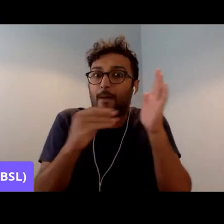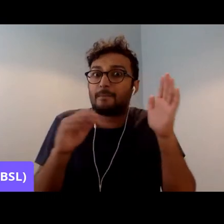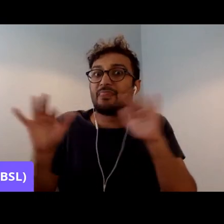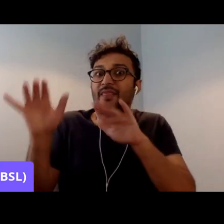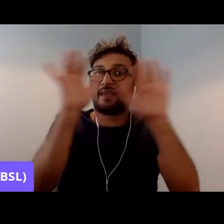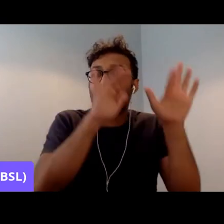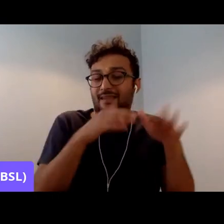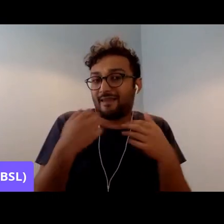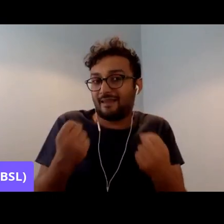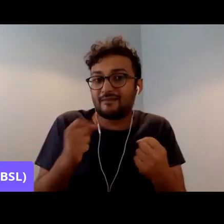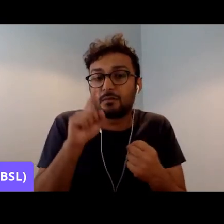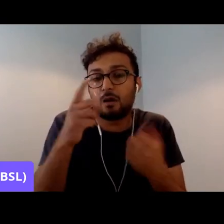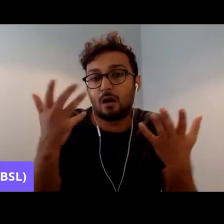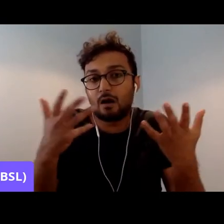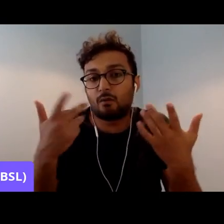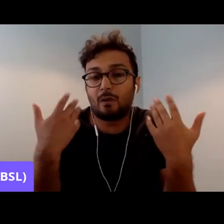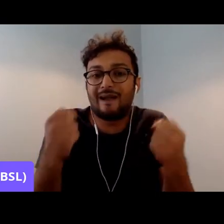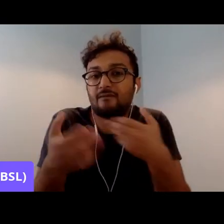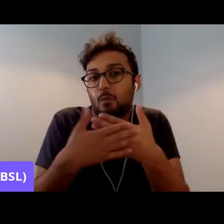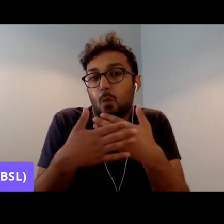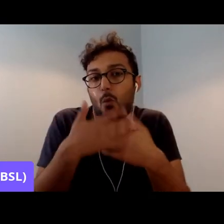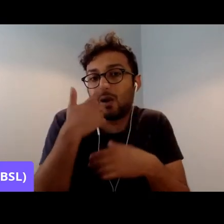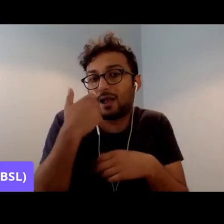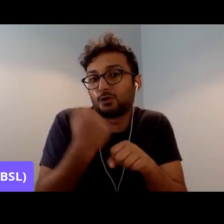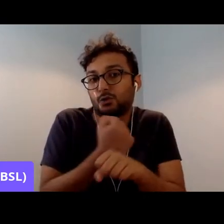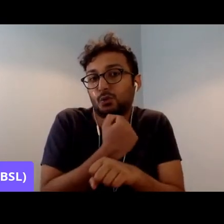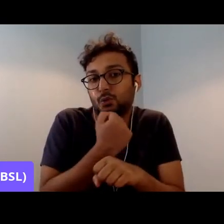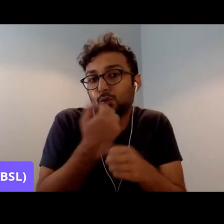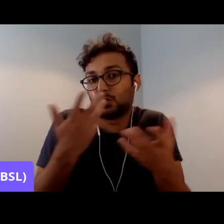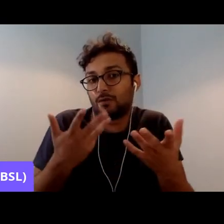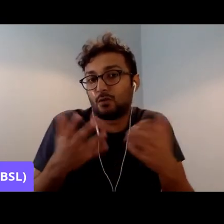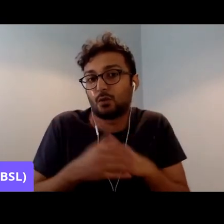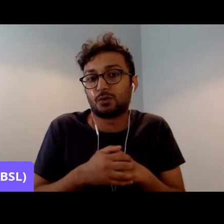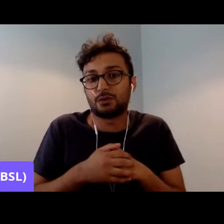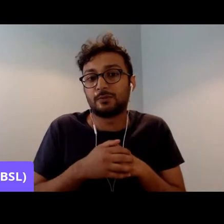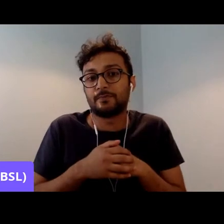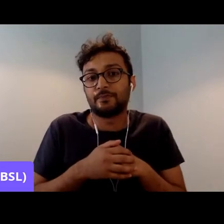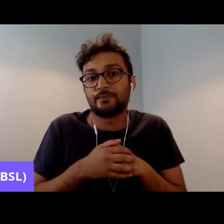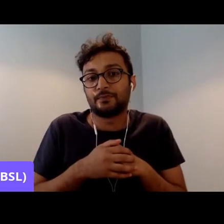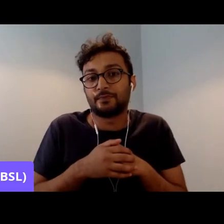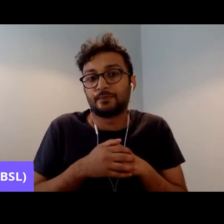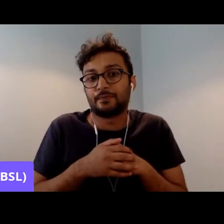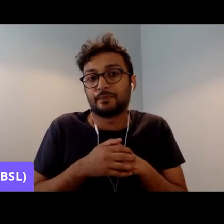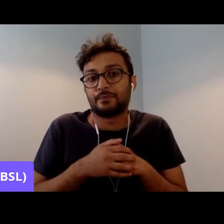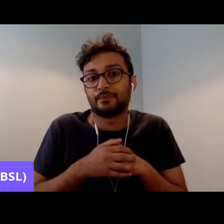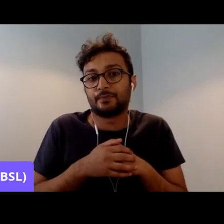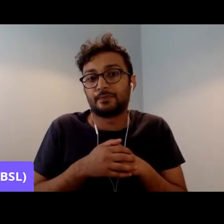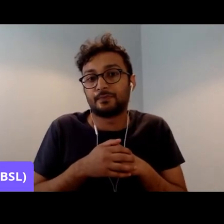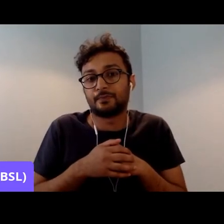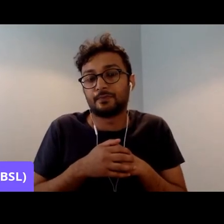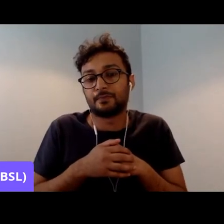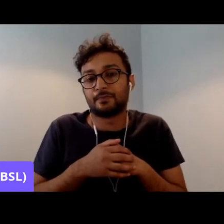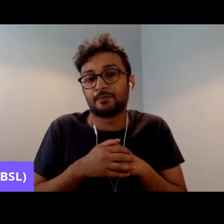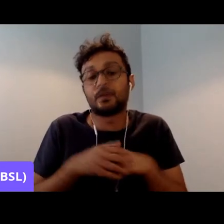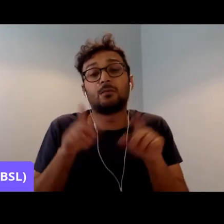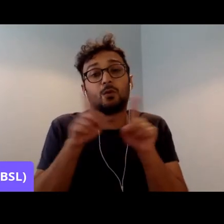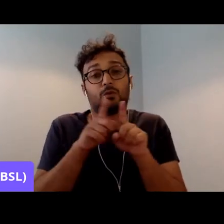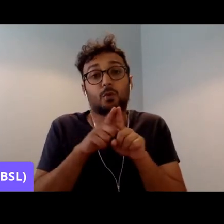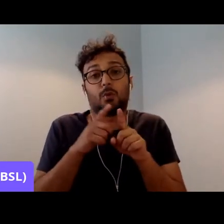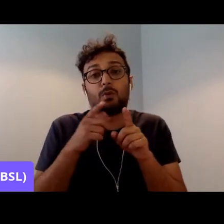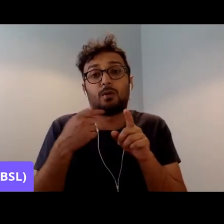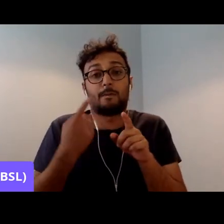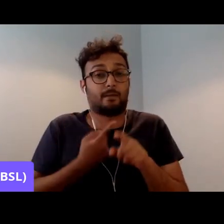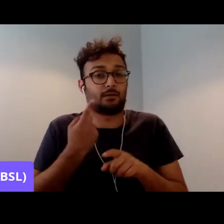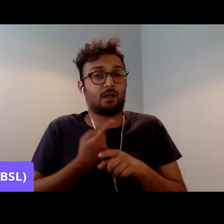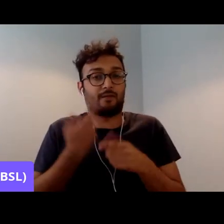is still a lot more that can be done. And, um, what we have, uh, also seen, um, what I have personally